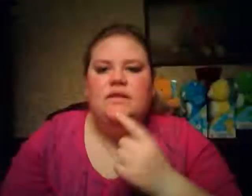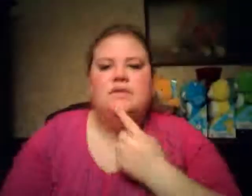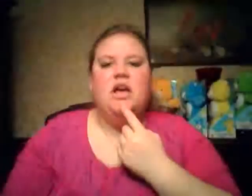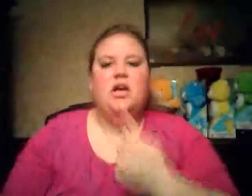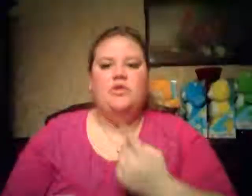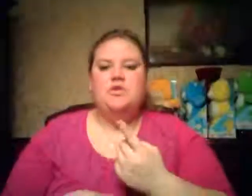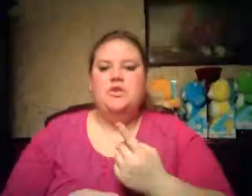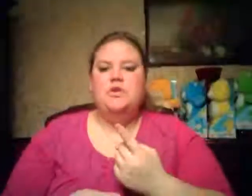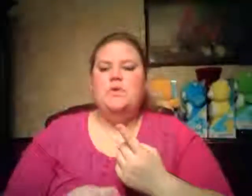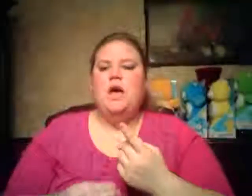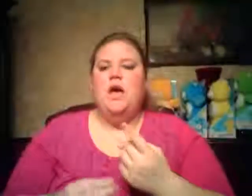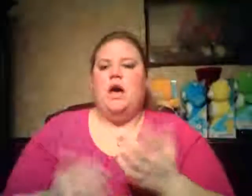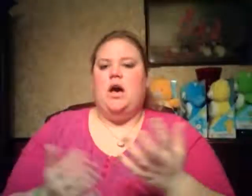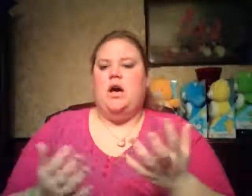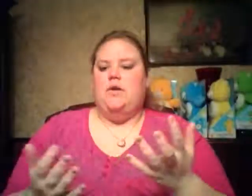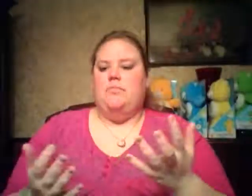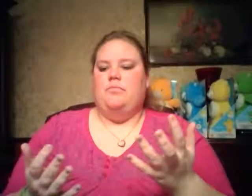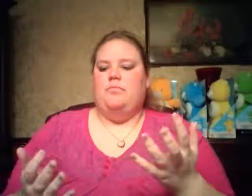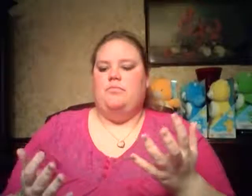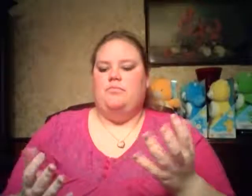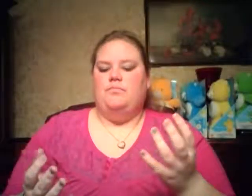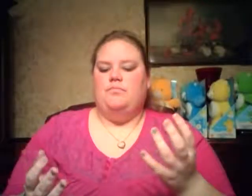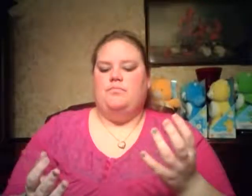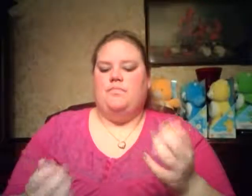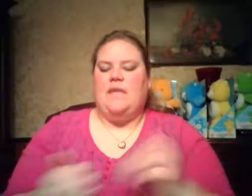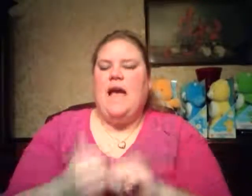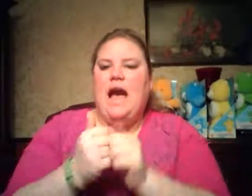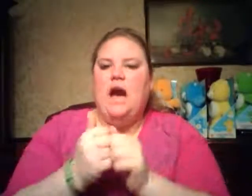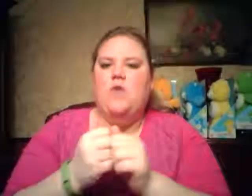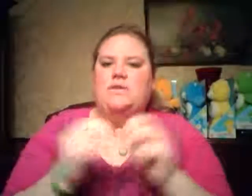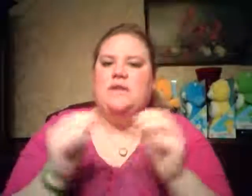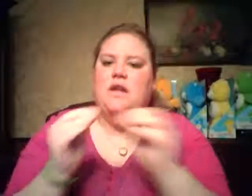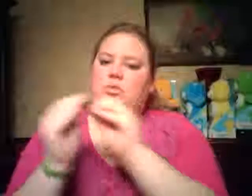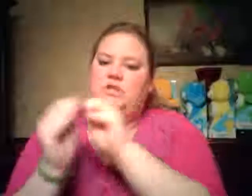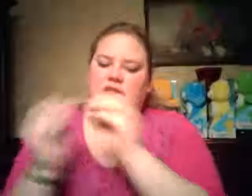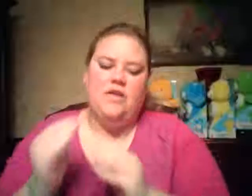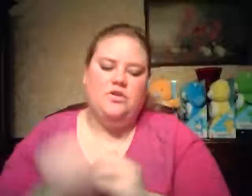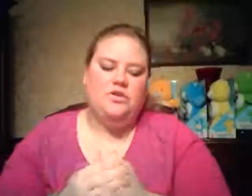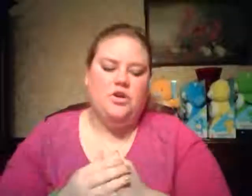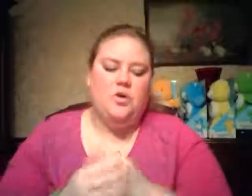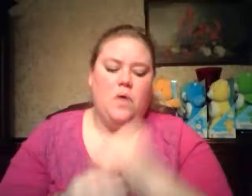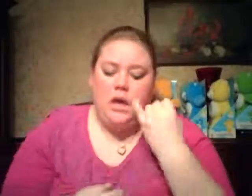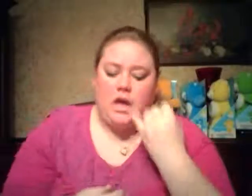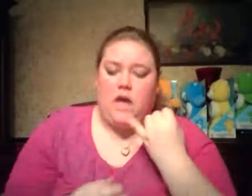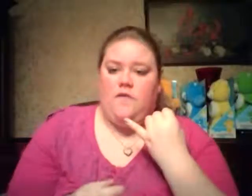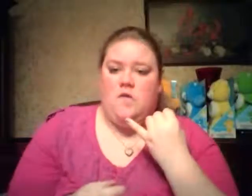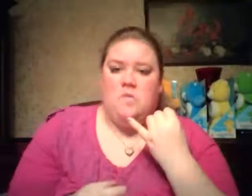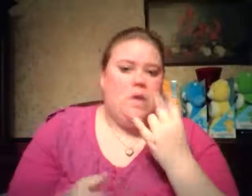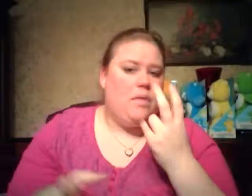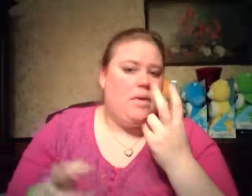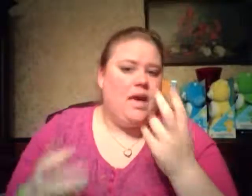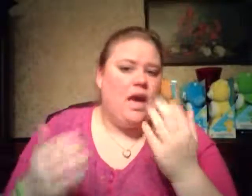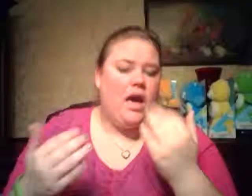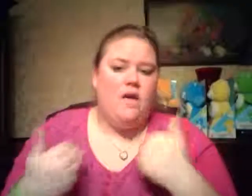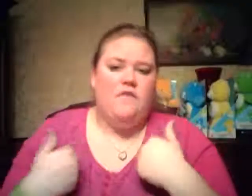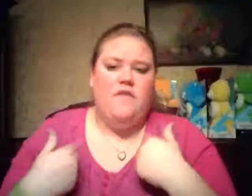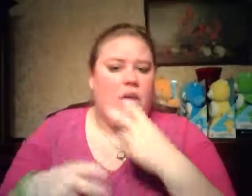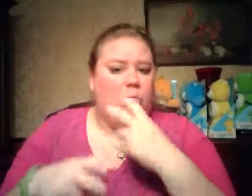of tells you how it's kind of put together so if you maybe have a